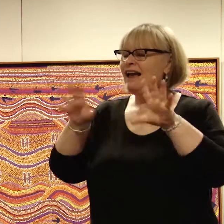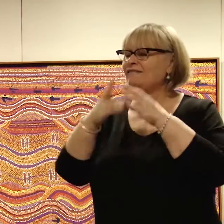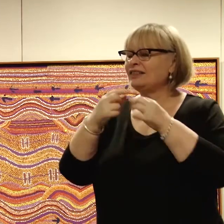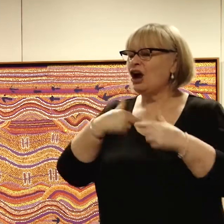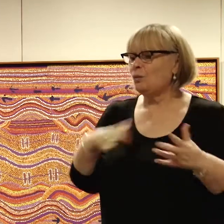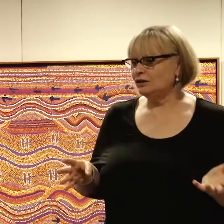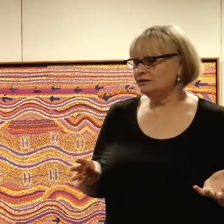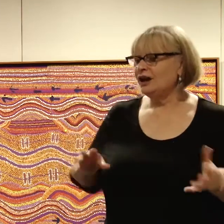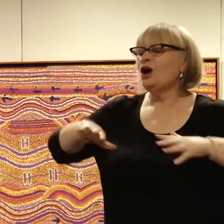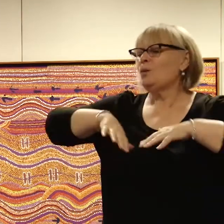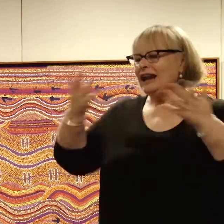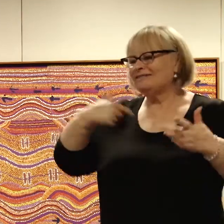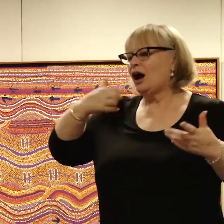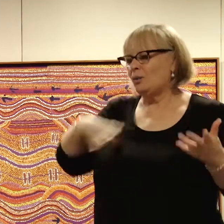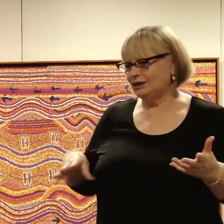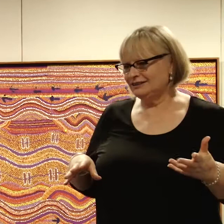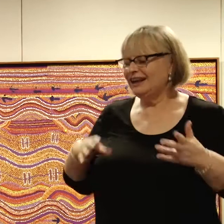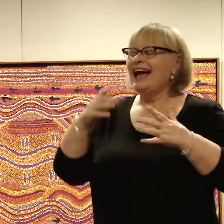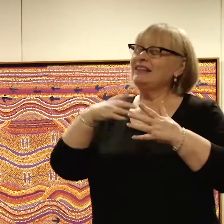which is nice after so many years of rejection.